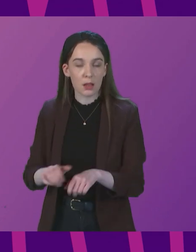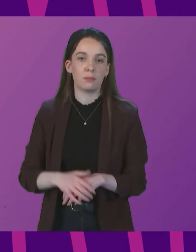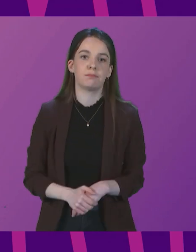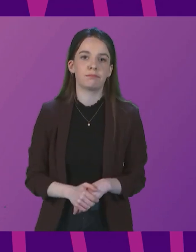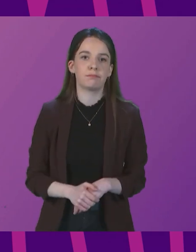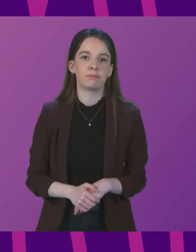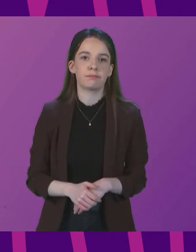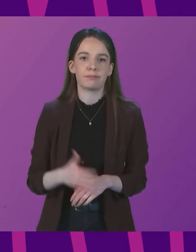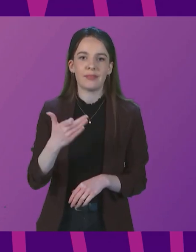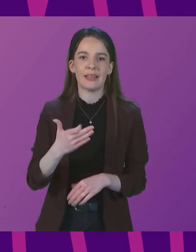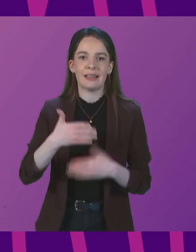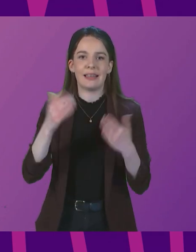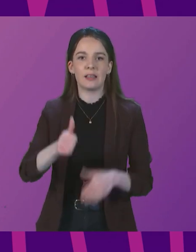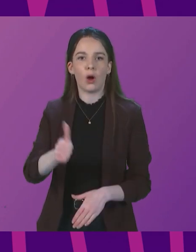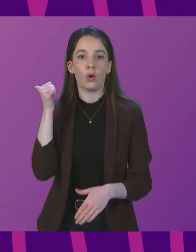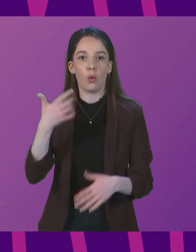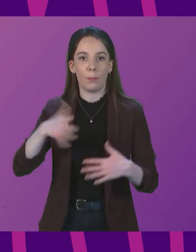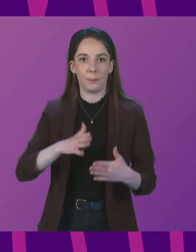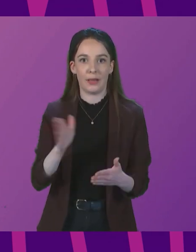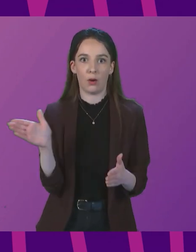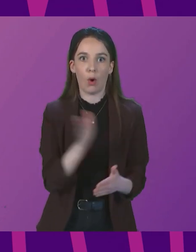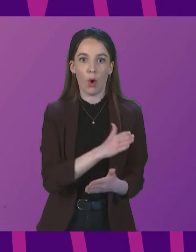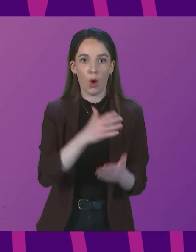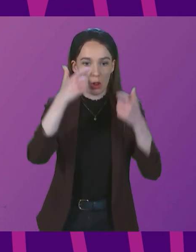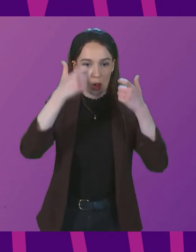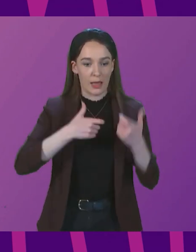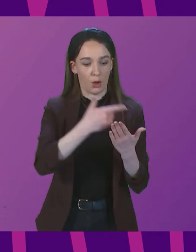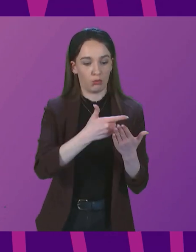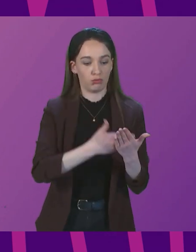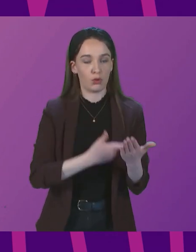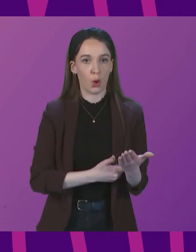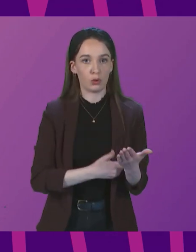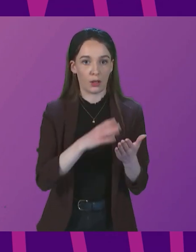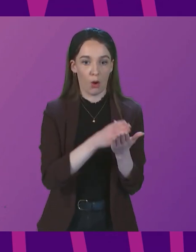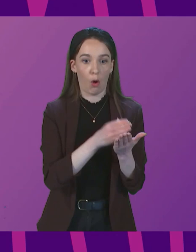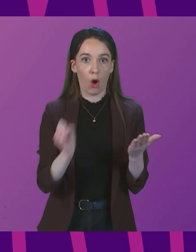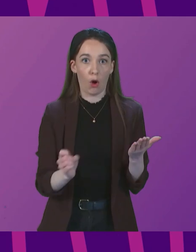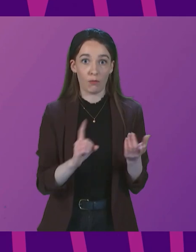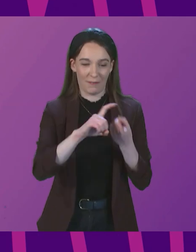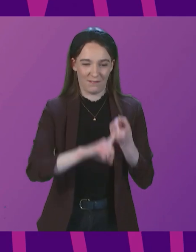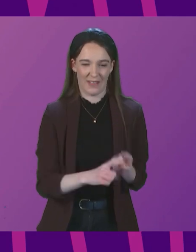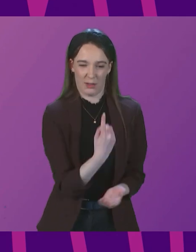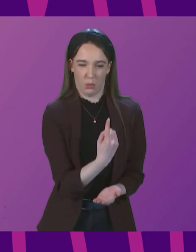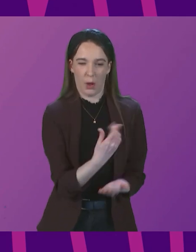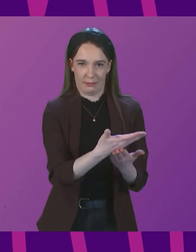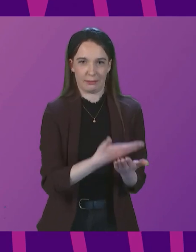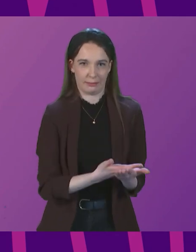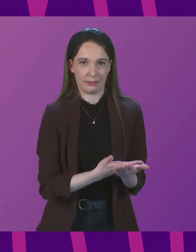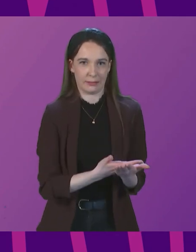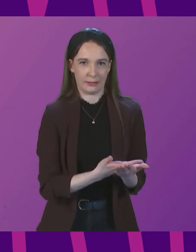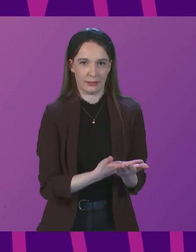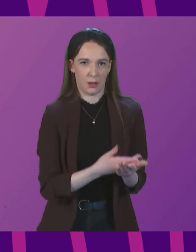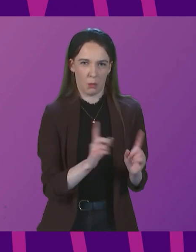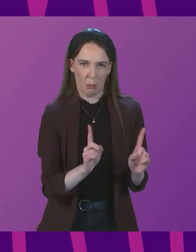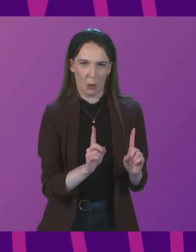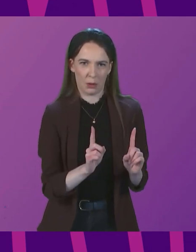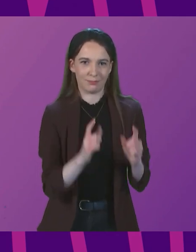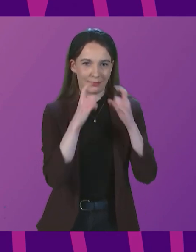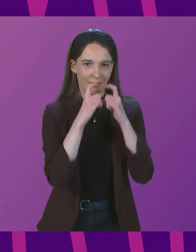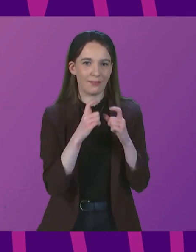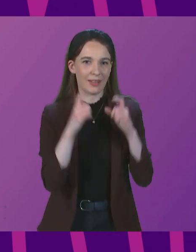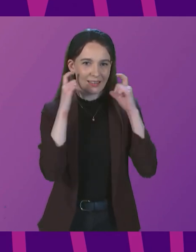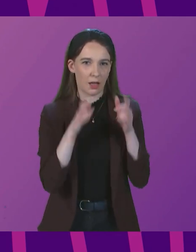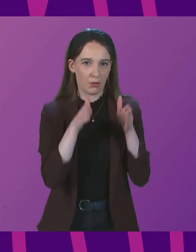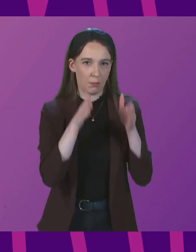all bar one of the remaining COVID legal requirements. However, we did at that point retain in law the requirement to wear face